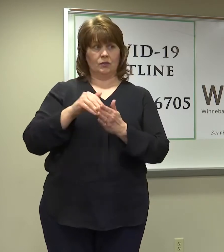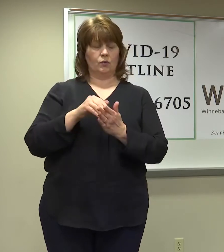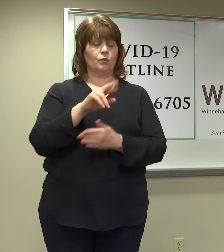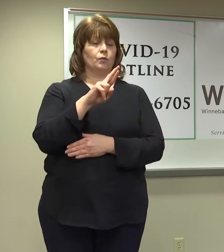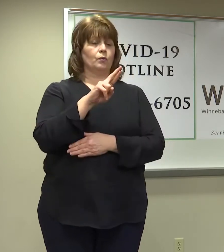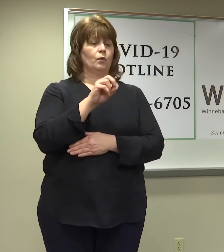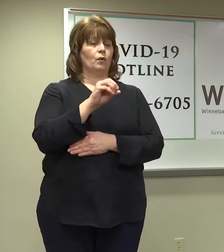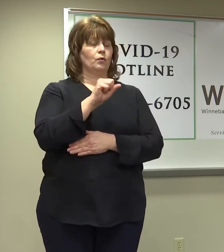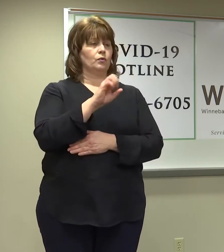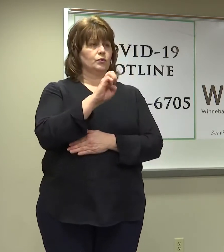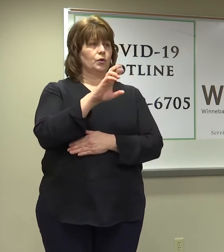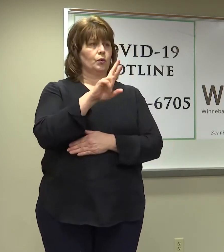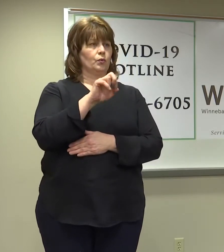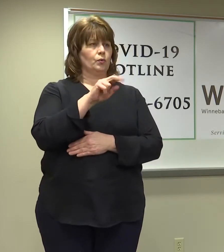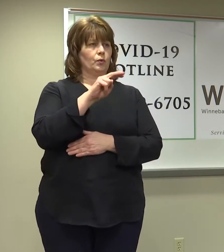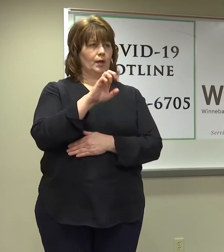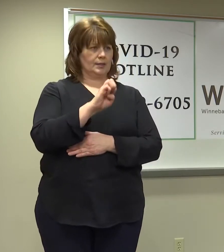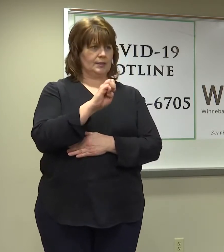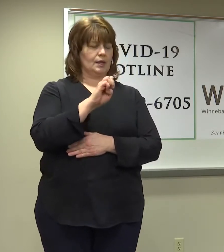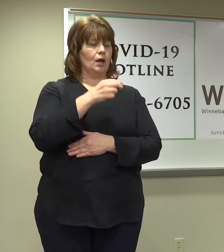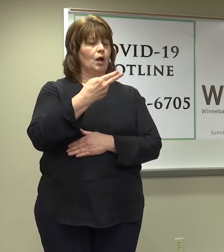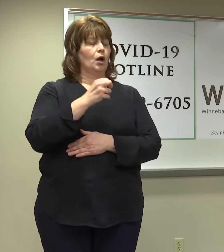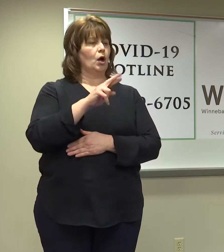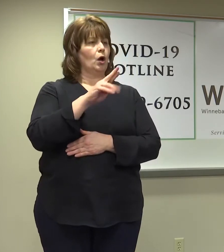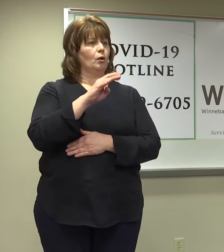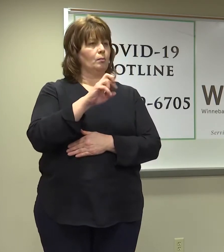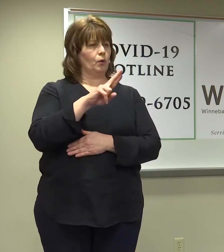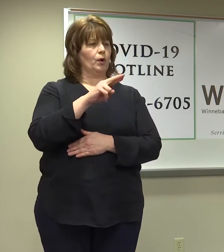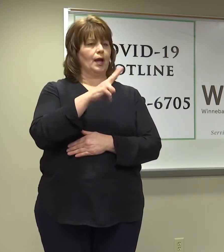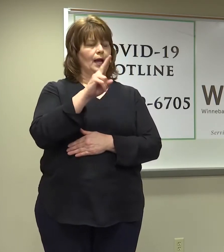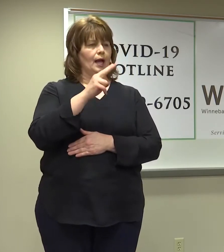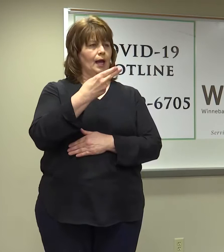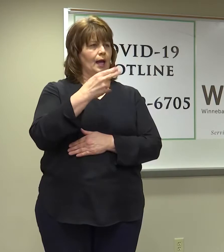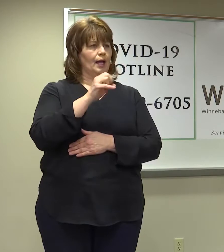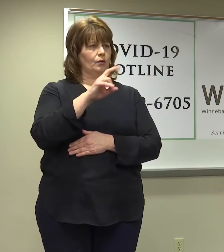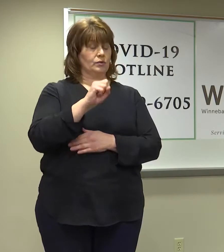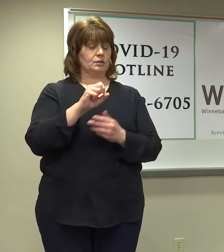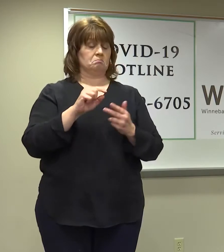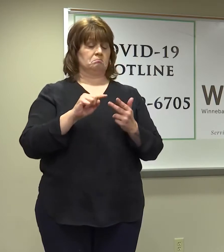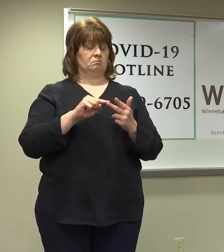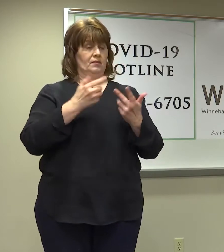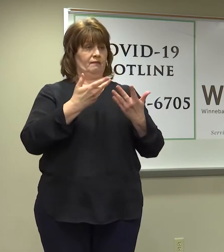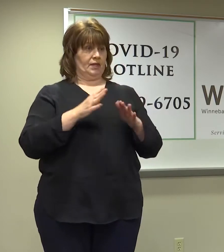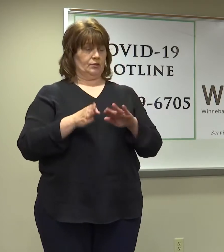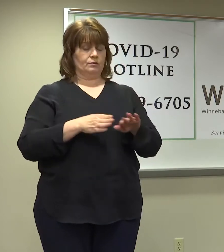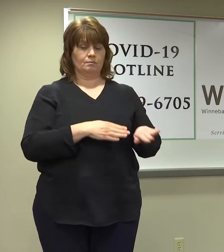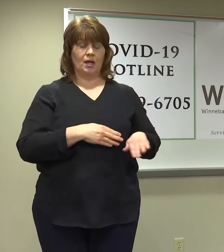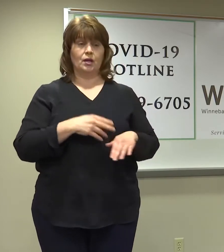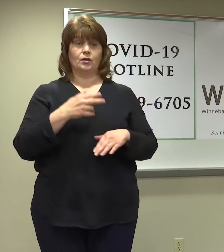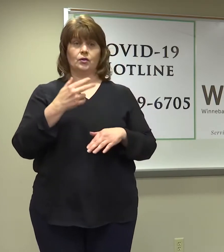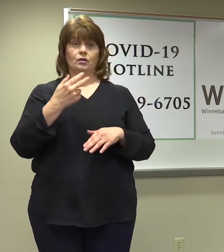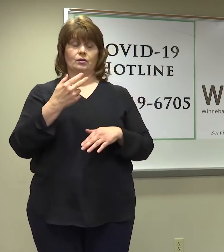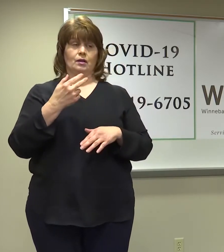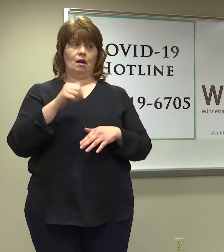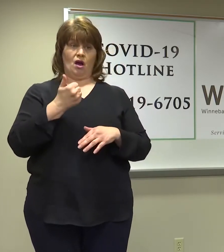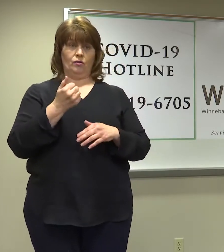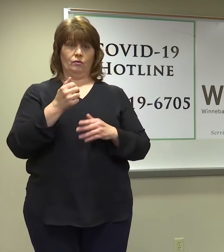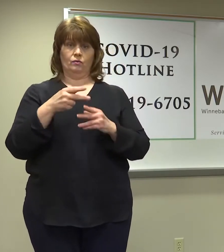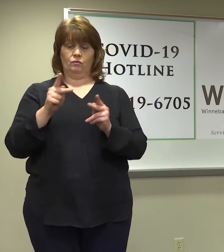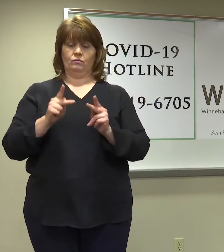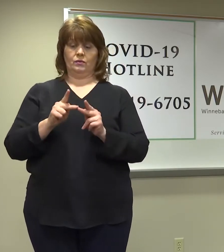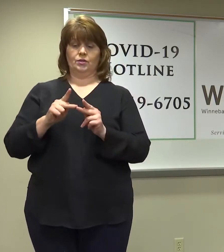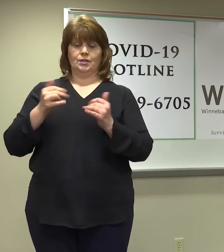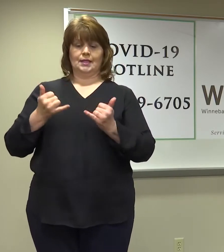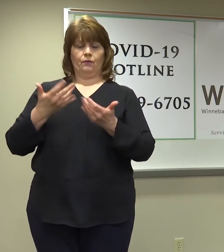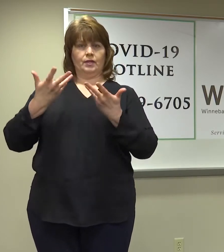And the following locations, though, have completed two incubation periods without any new cases. So our kudos to them for working hard.